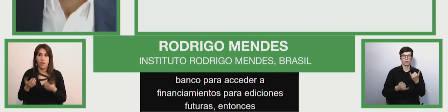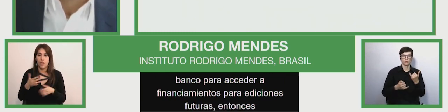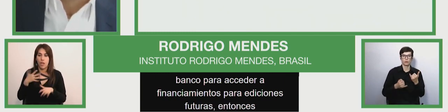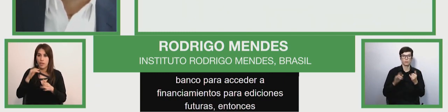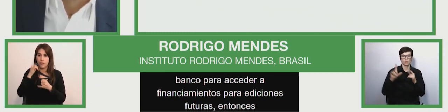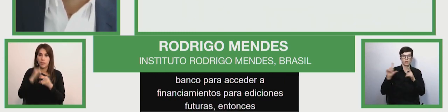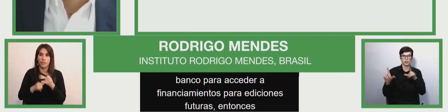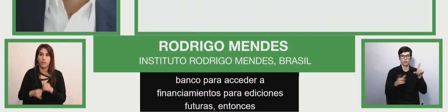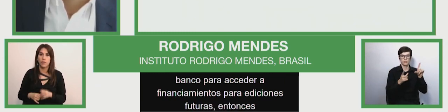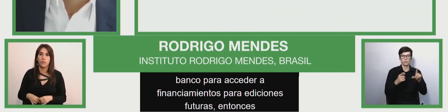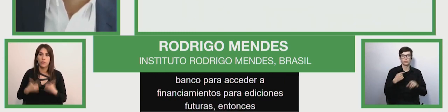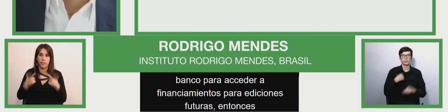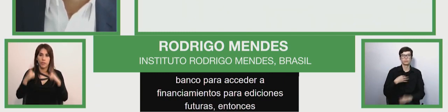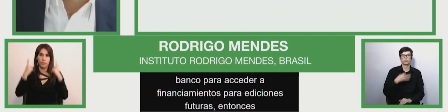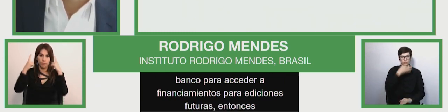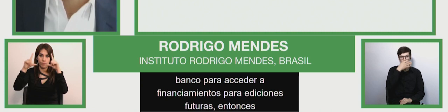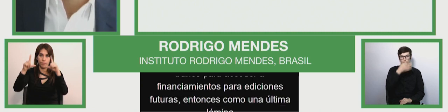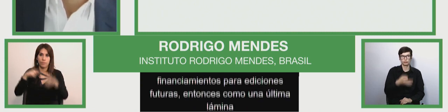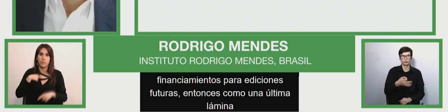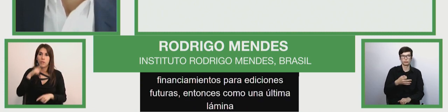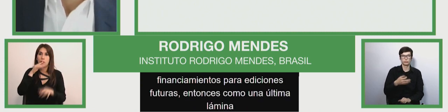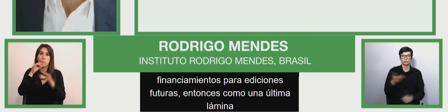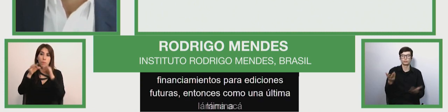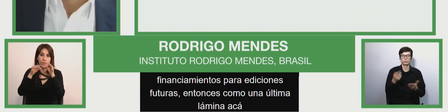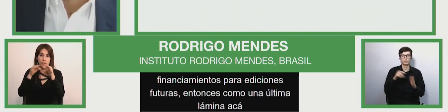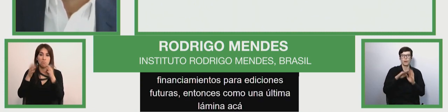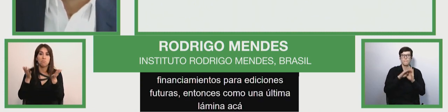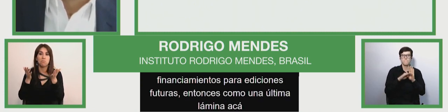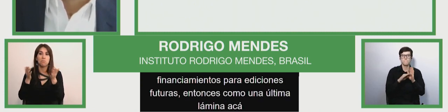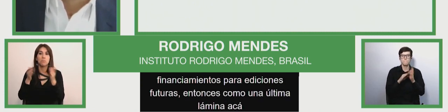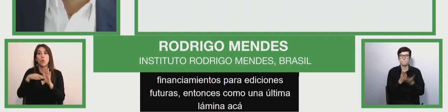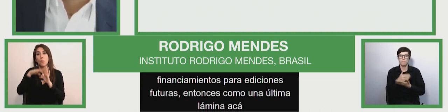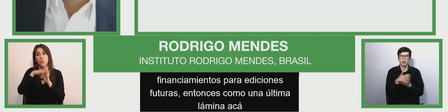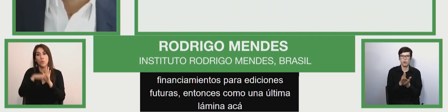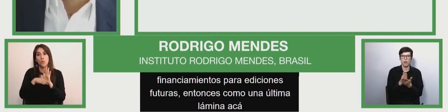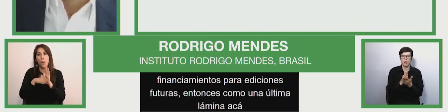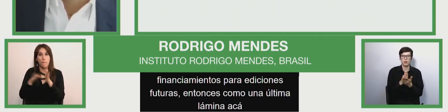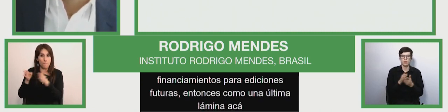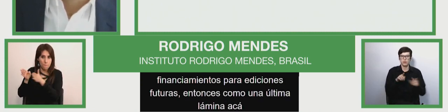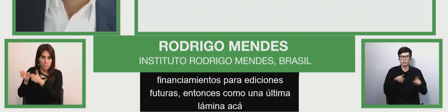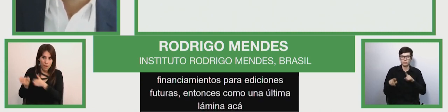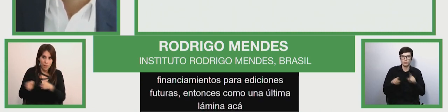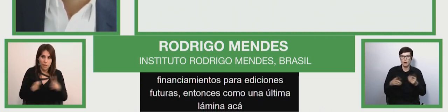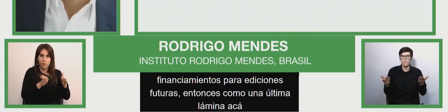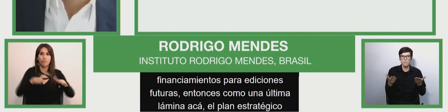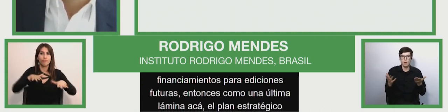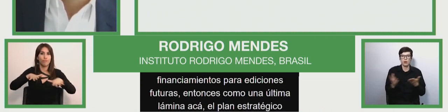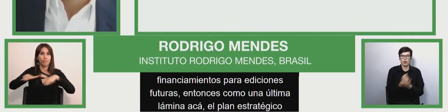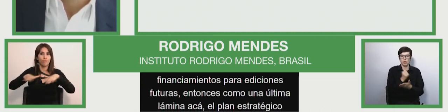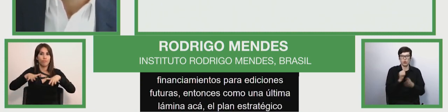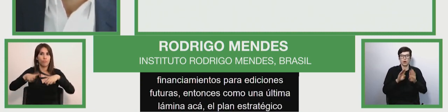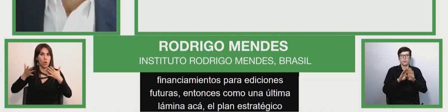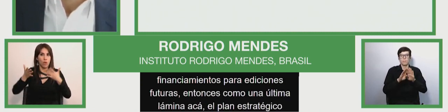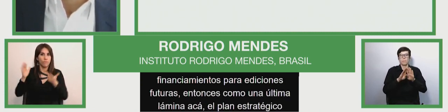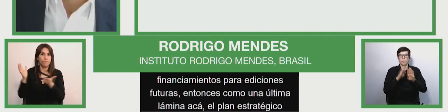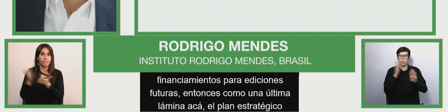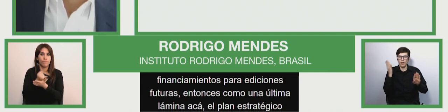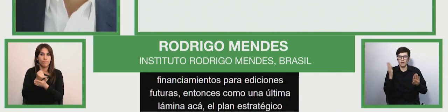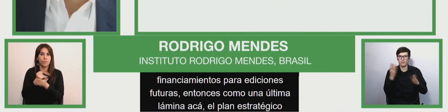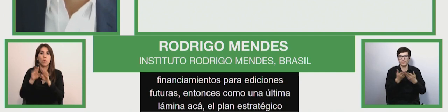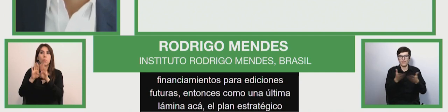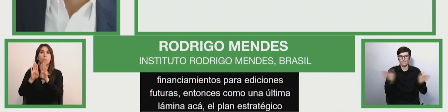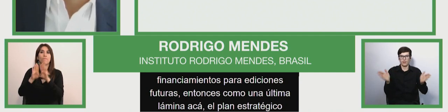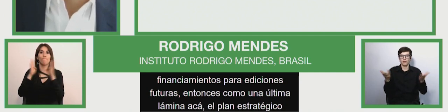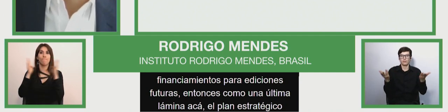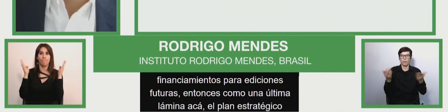the teacher training. So just as a last slide here,